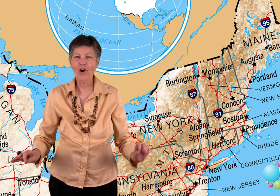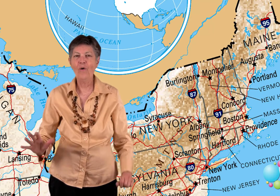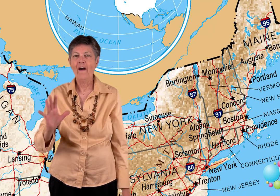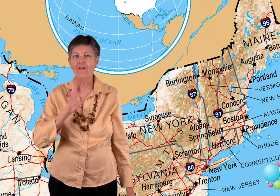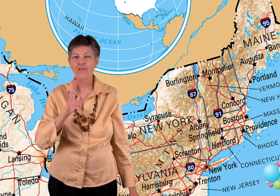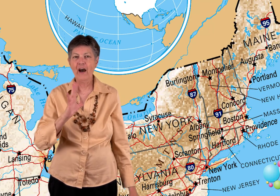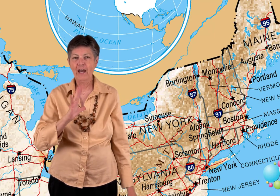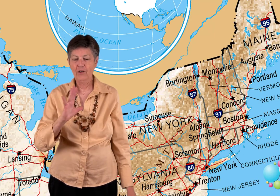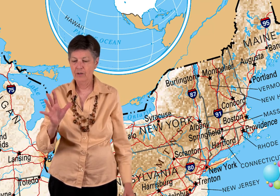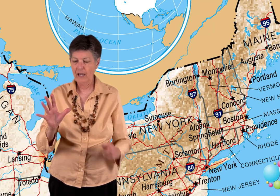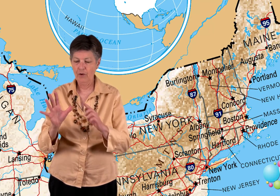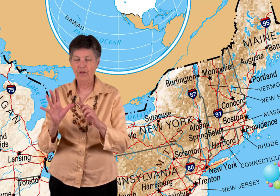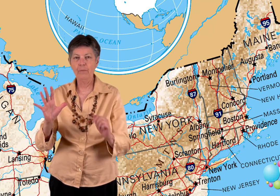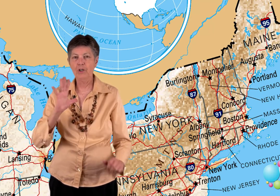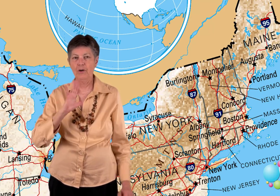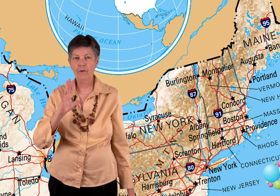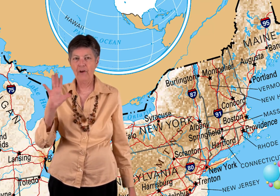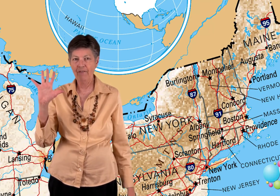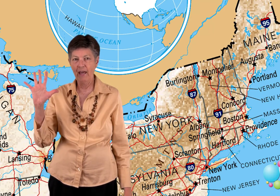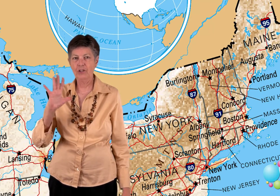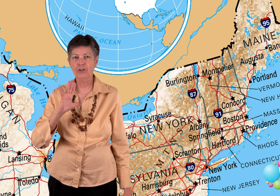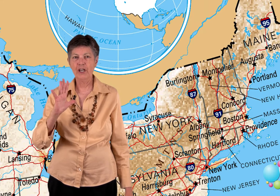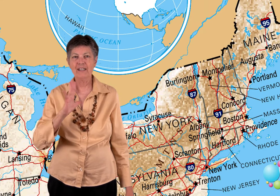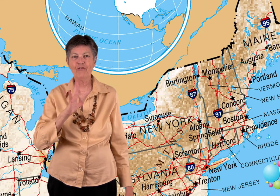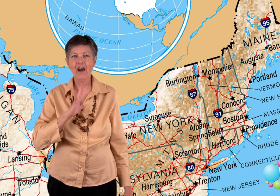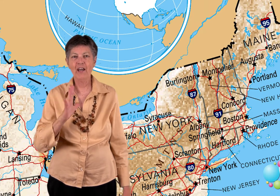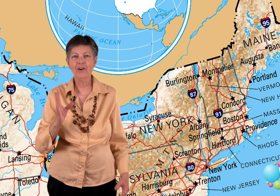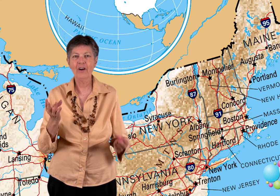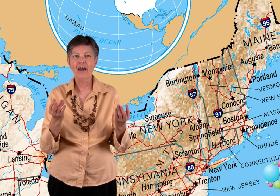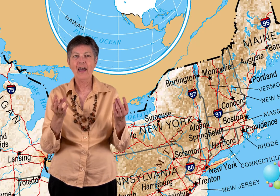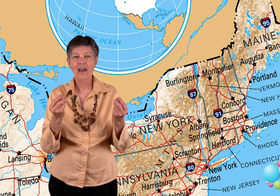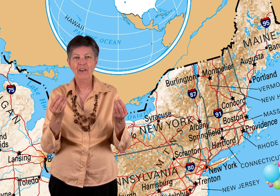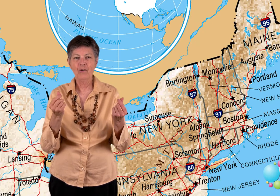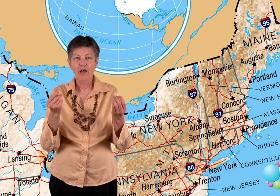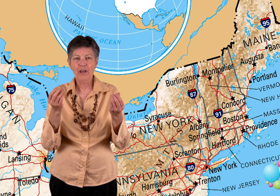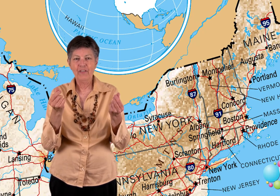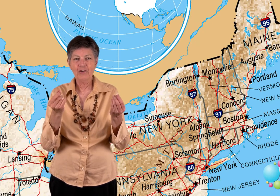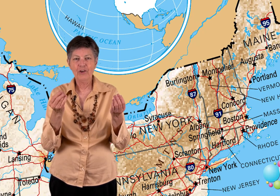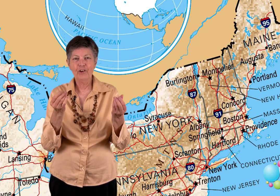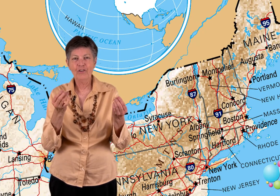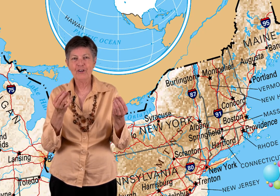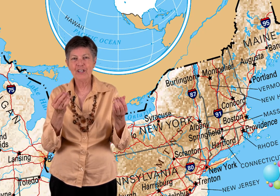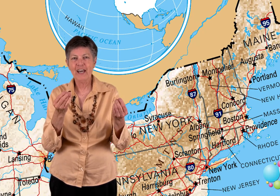no, finer, take your thumb to your, five hand to your chest, finer, and then get that dirt on your fingers again,